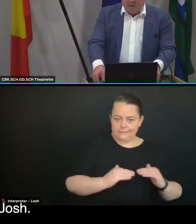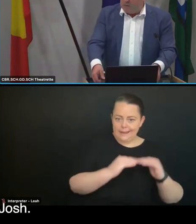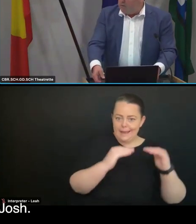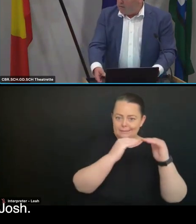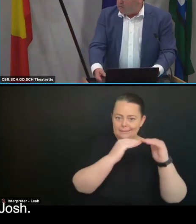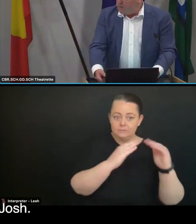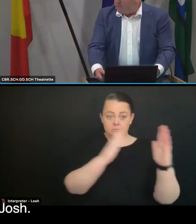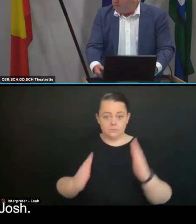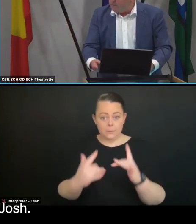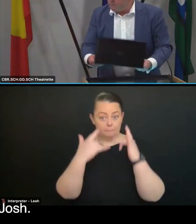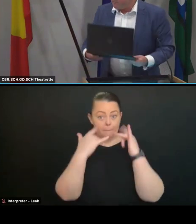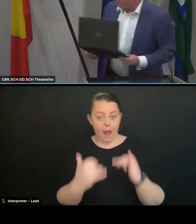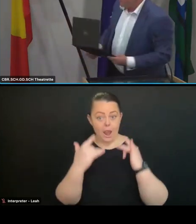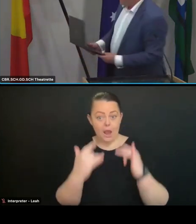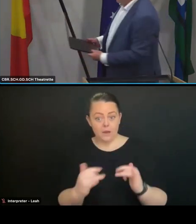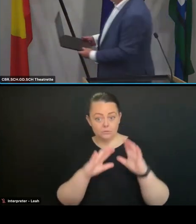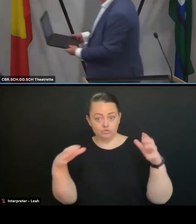Back over to you now, Josh.